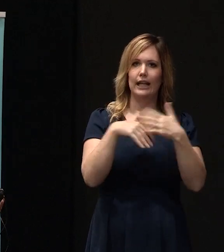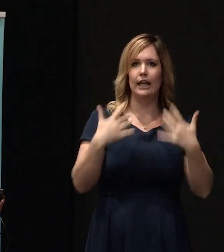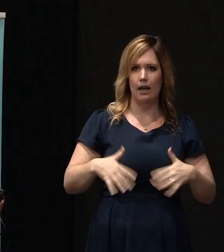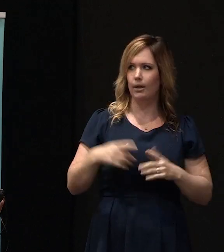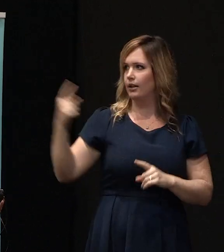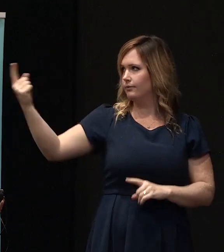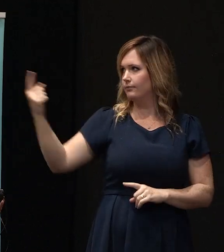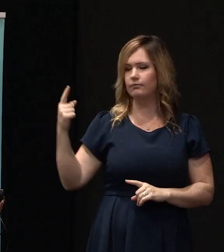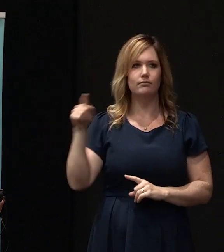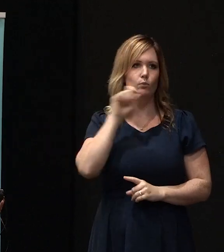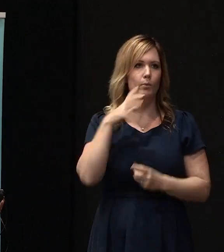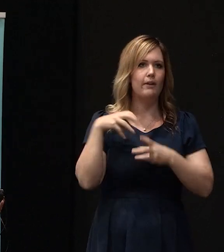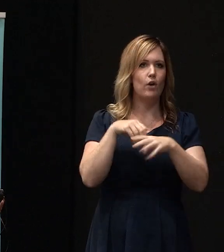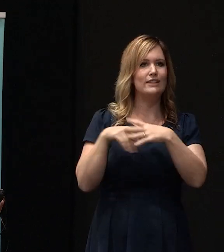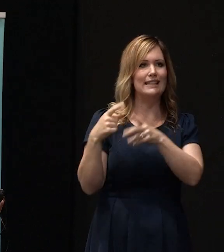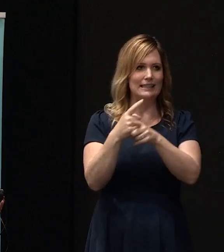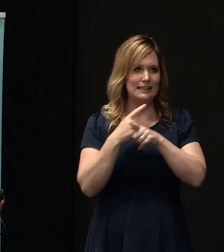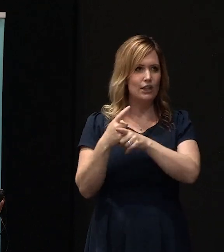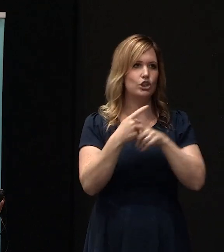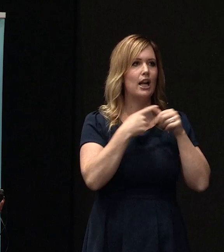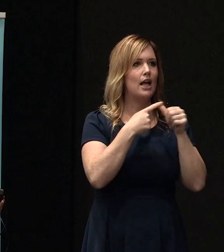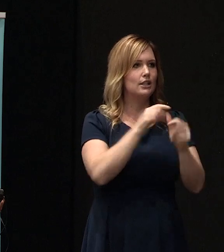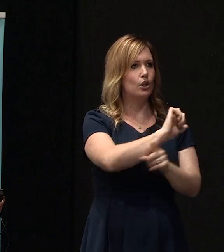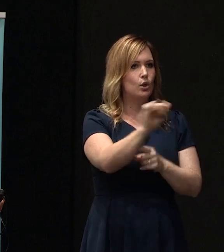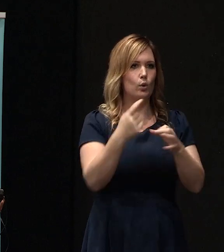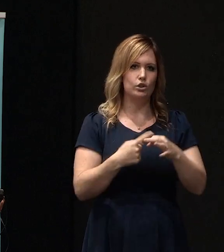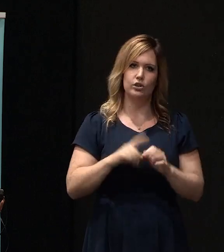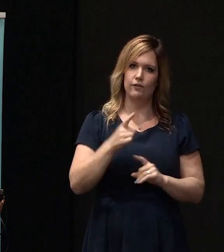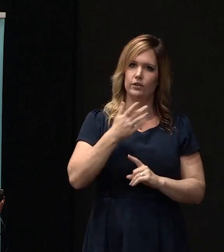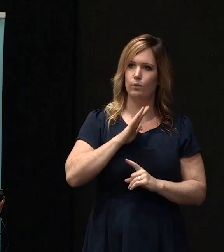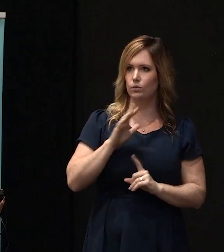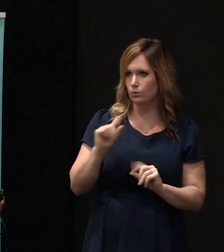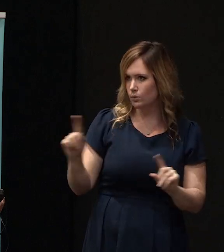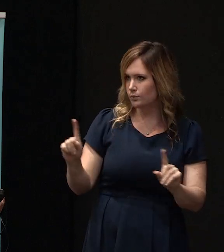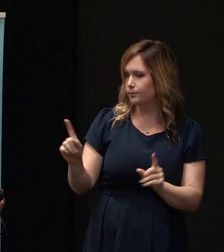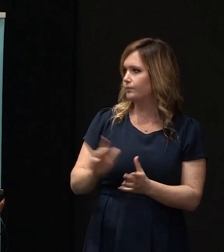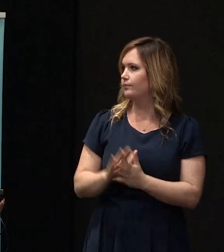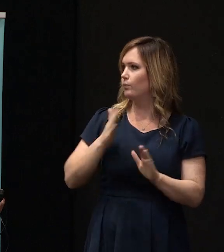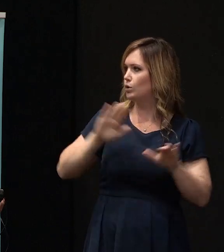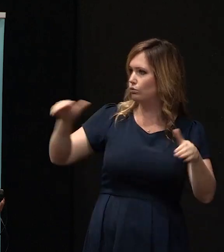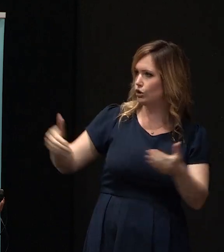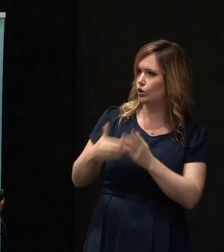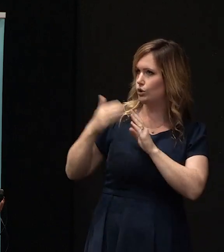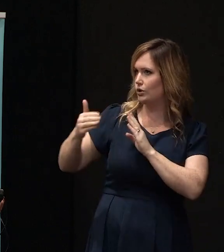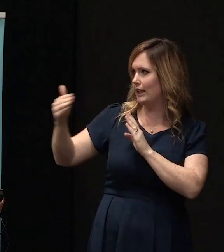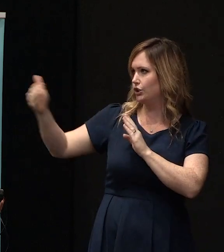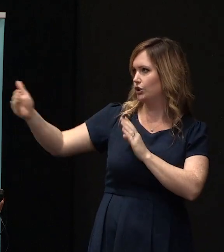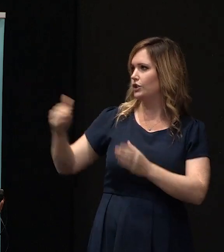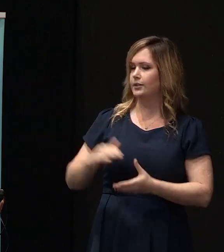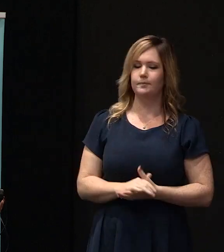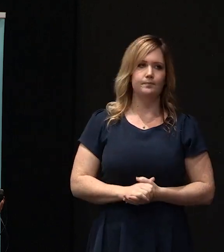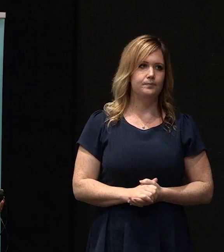participate in the discussion and answer your question, so what I'll do first of all is introduce them,